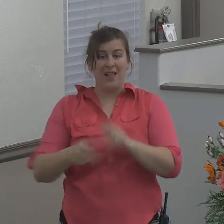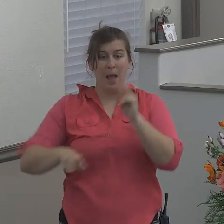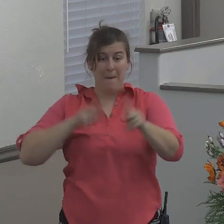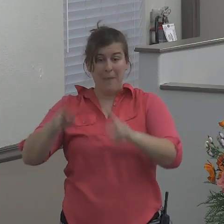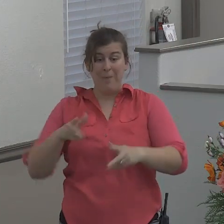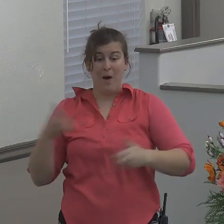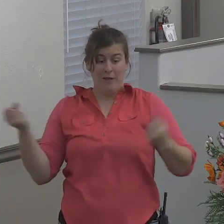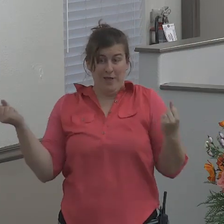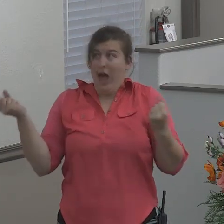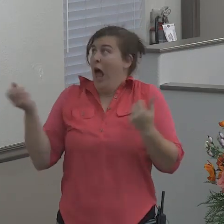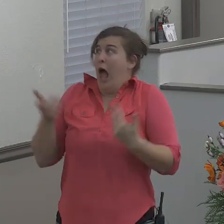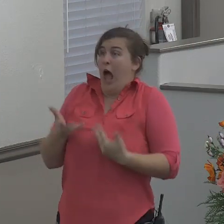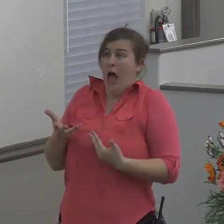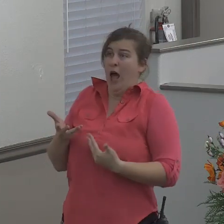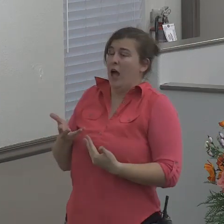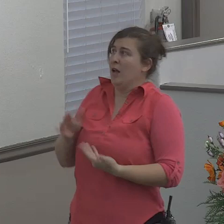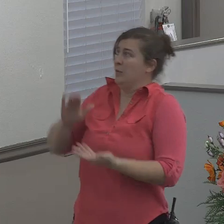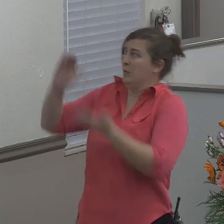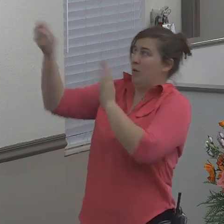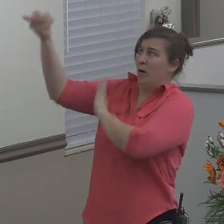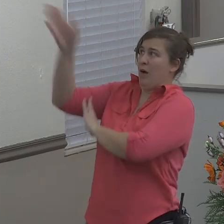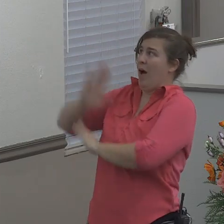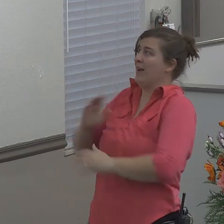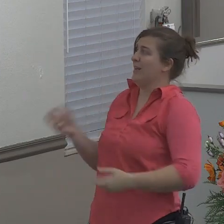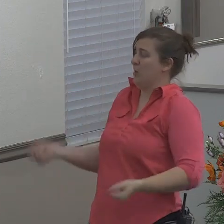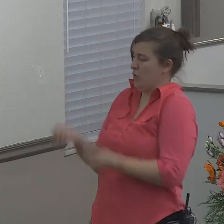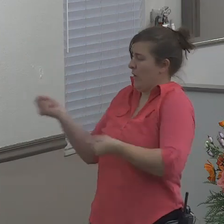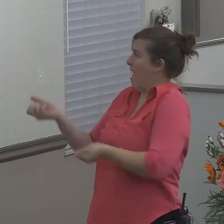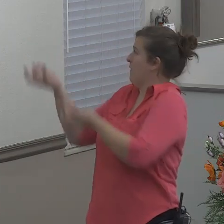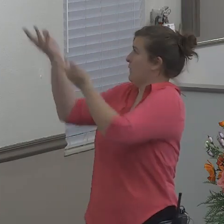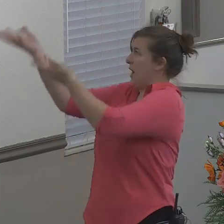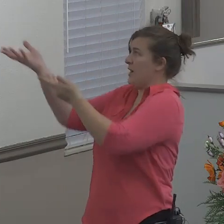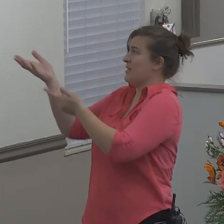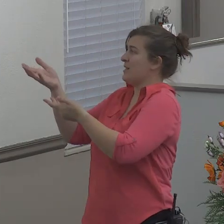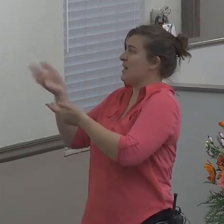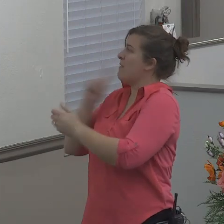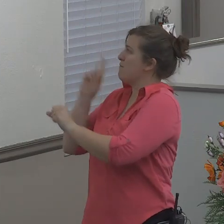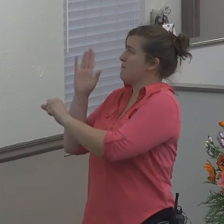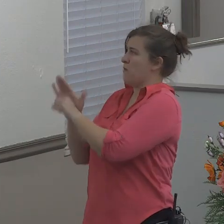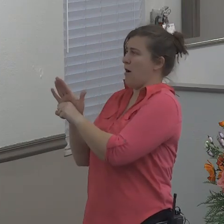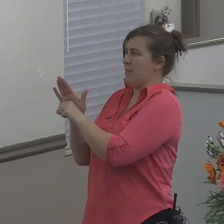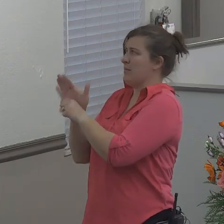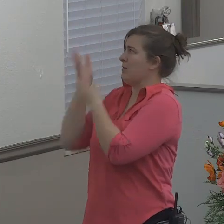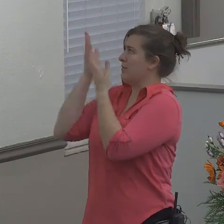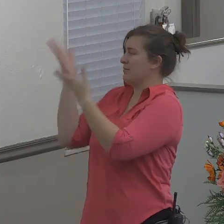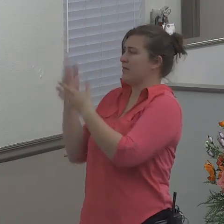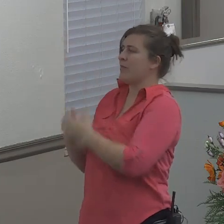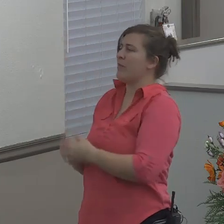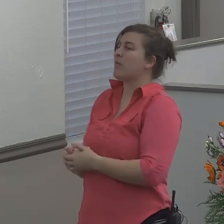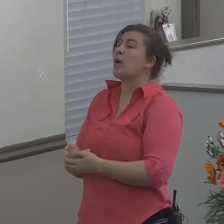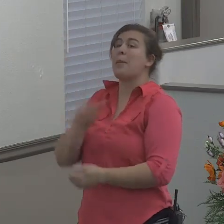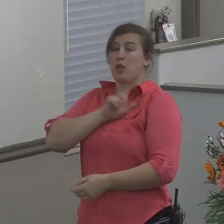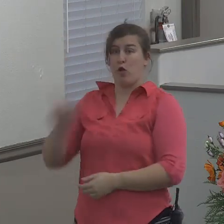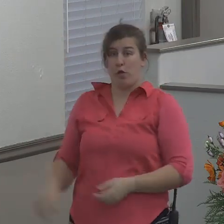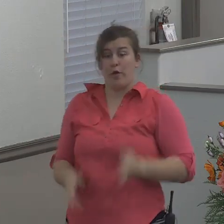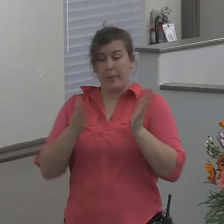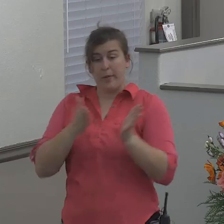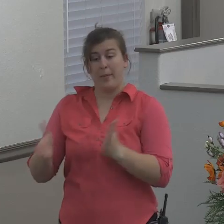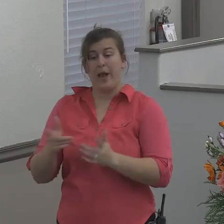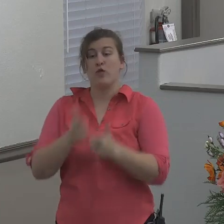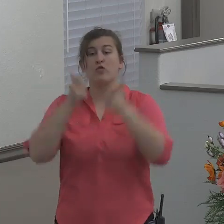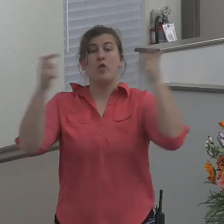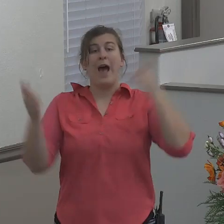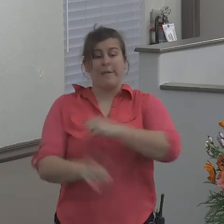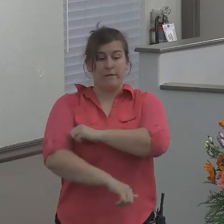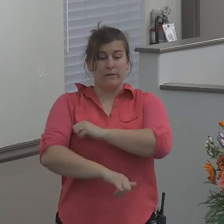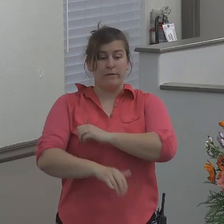exceedingly, and offered a sacrifice unto the Lord, and made vows. Now the Lord had prepared a great fish to swallow up